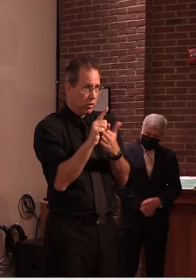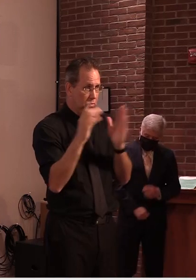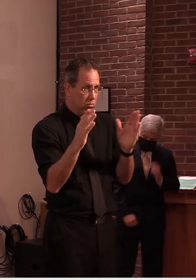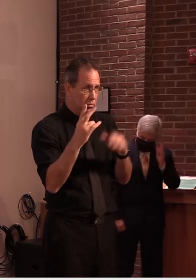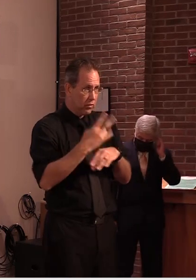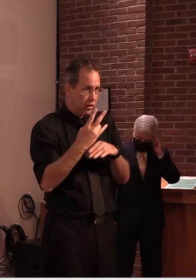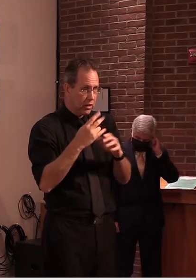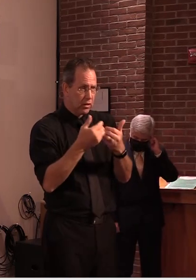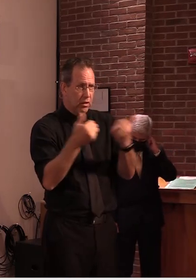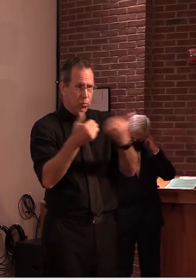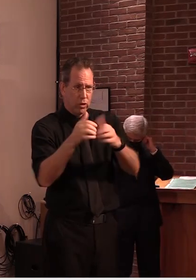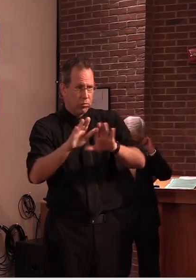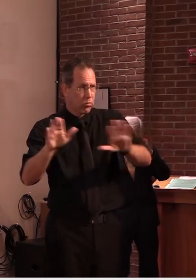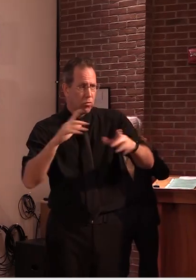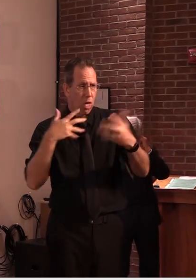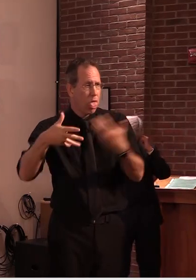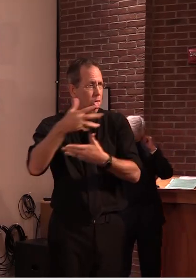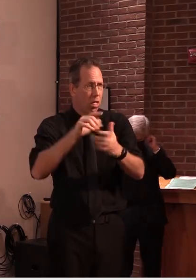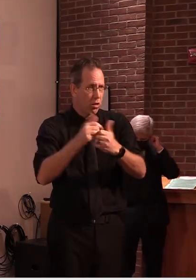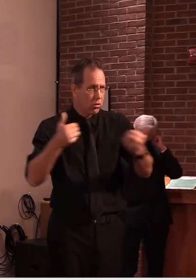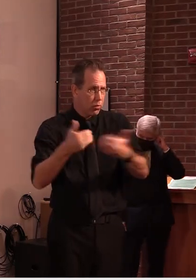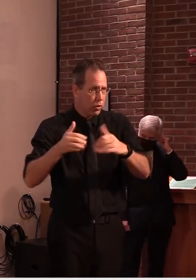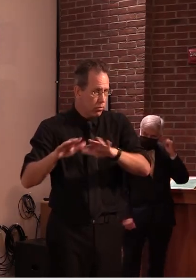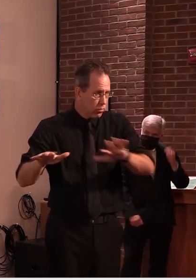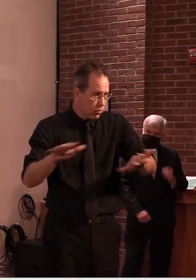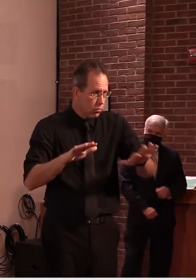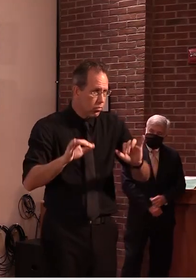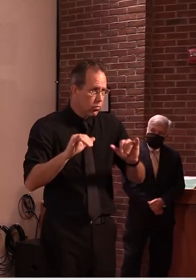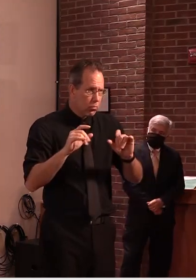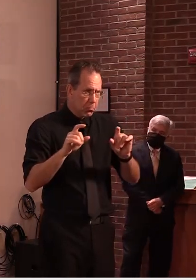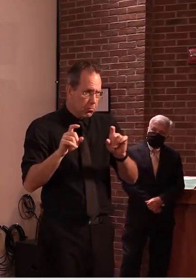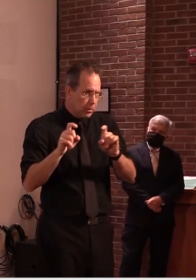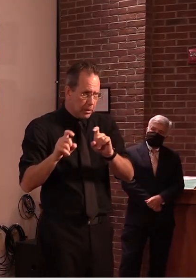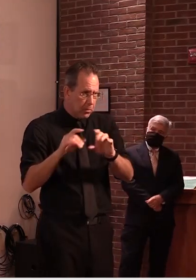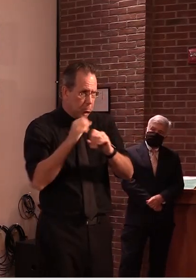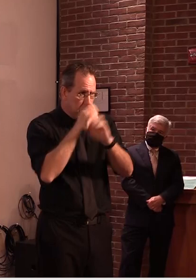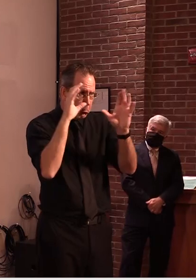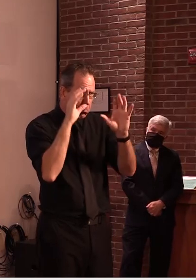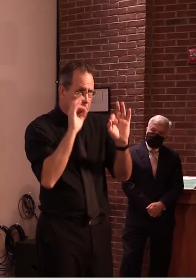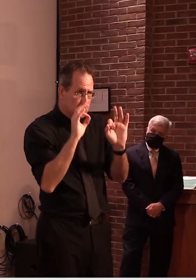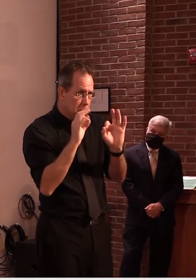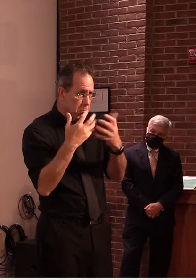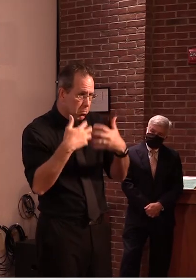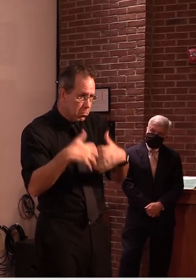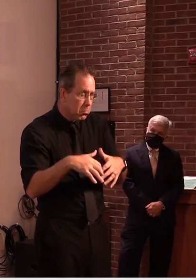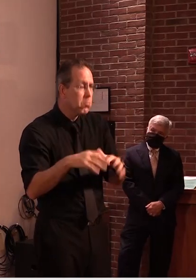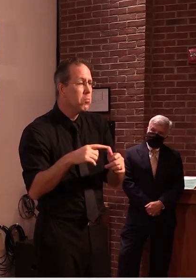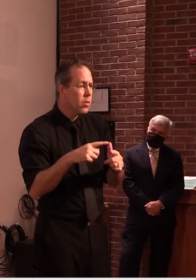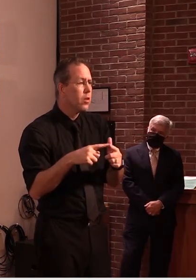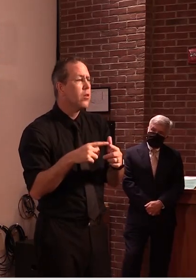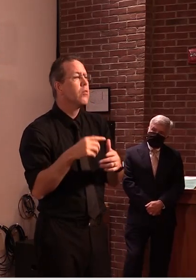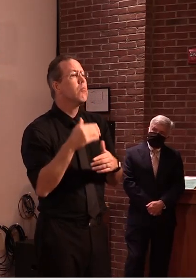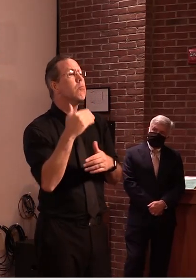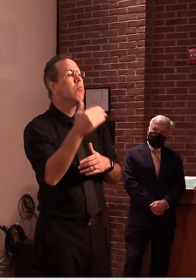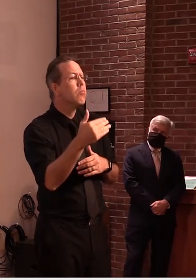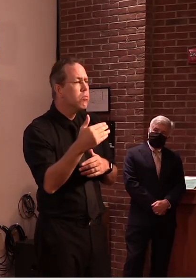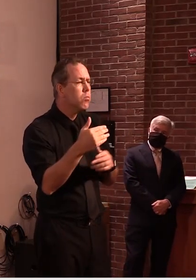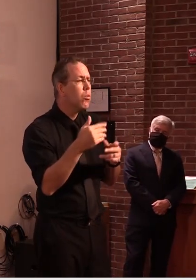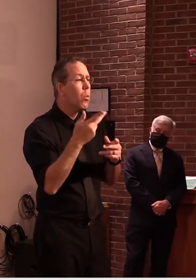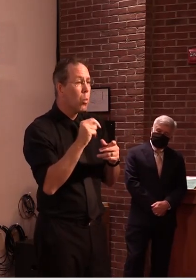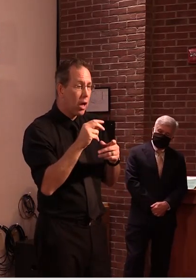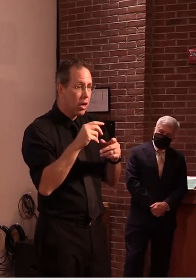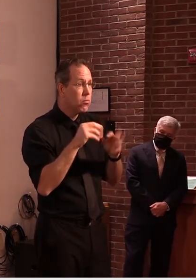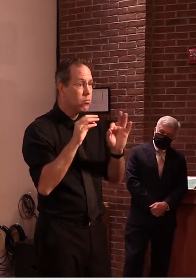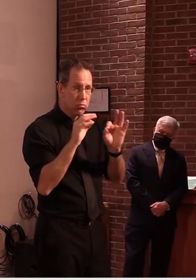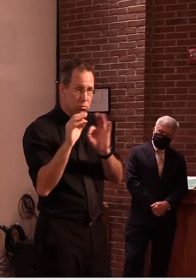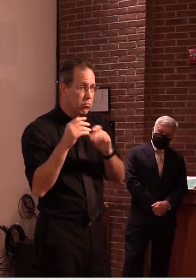really understand what a campus would look like at the time classes were about to begin and try to make sure that